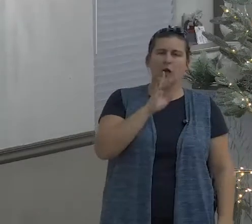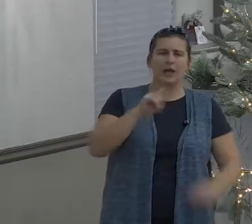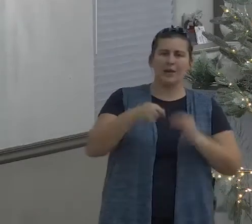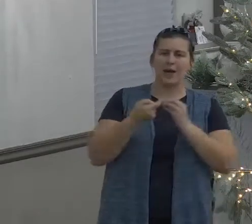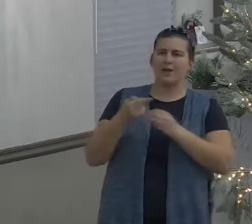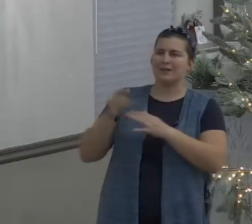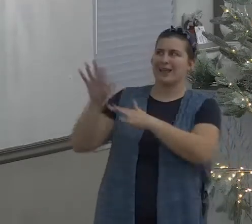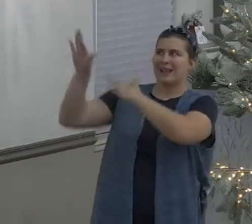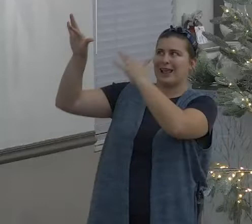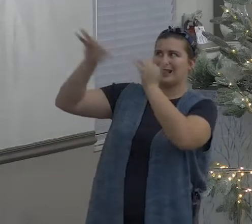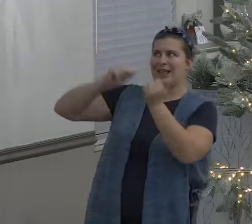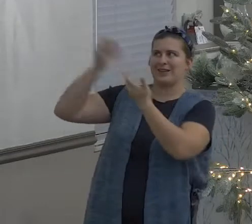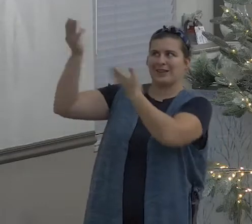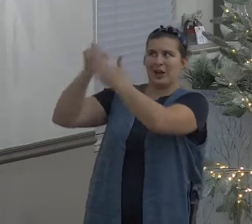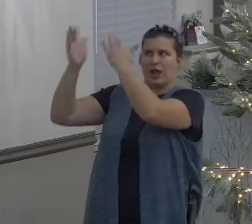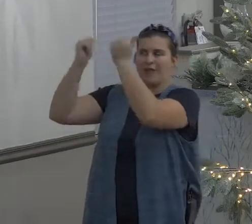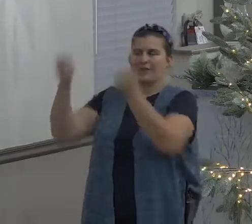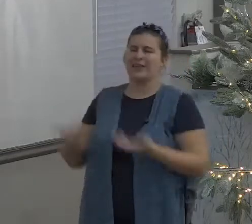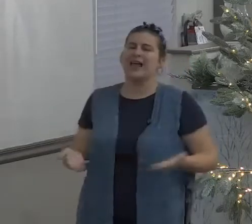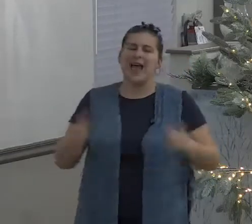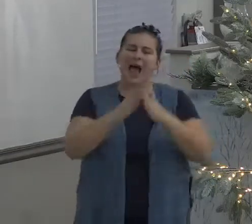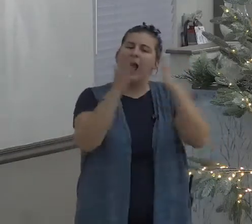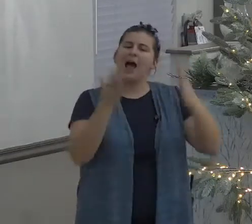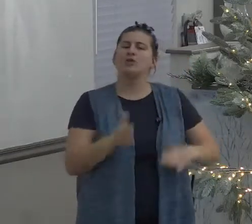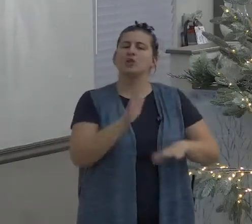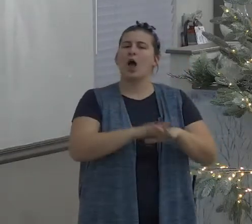tell me how big was Jesus house